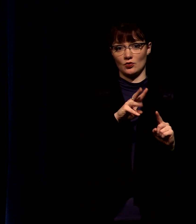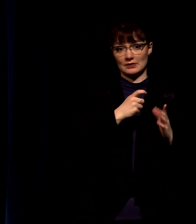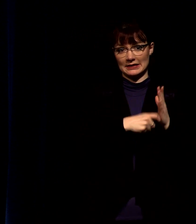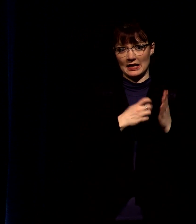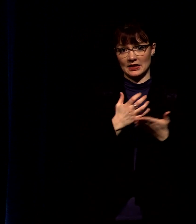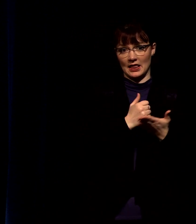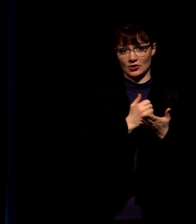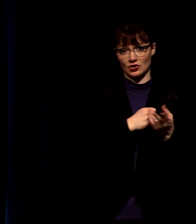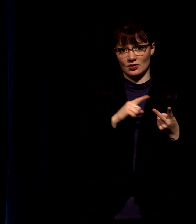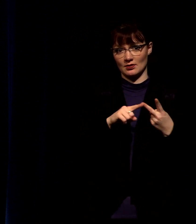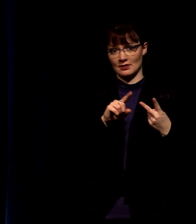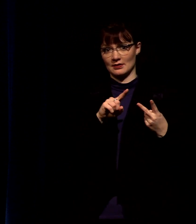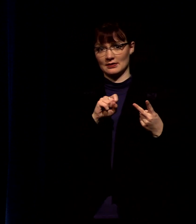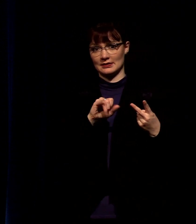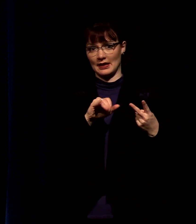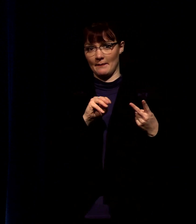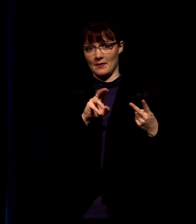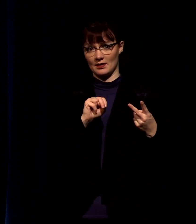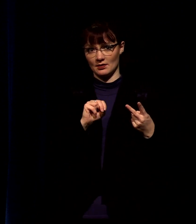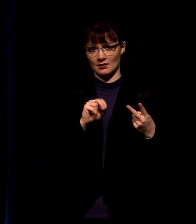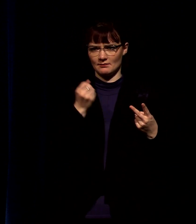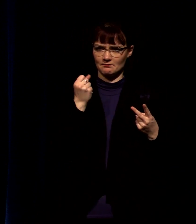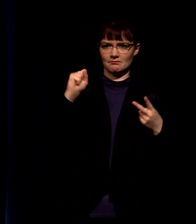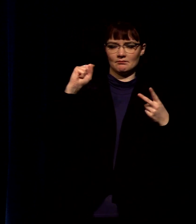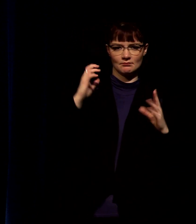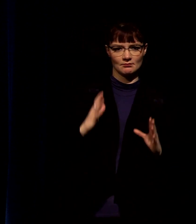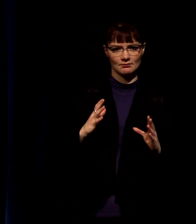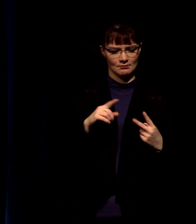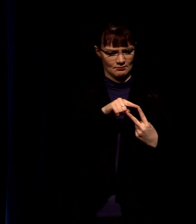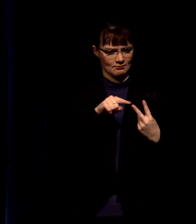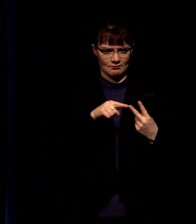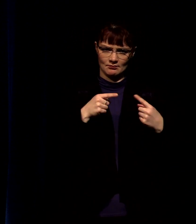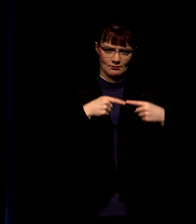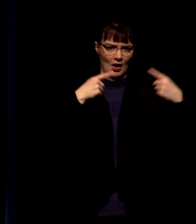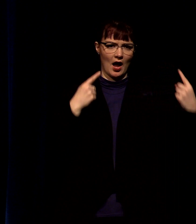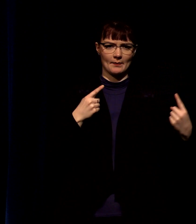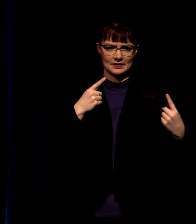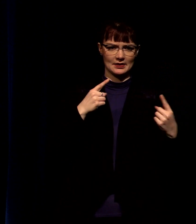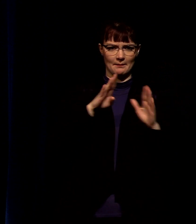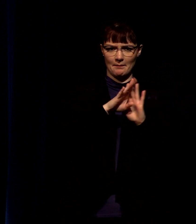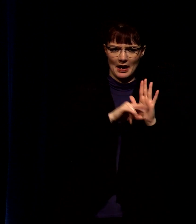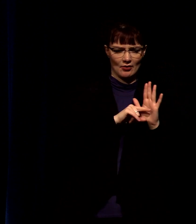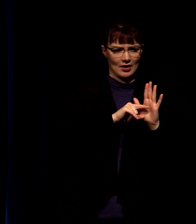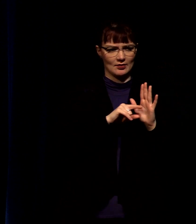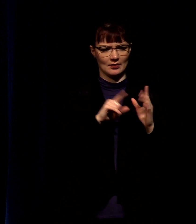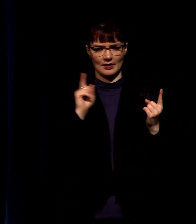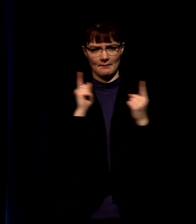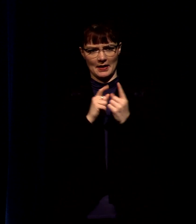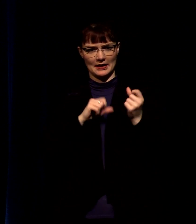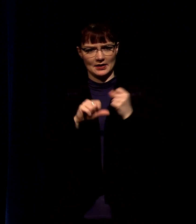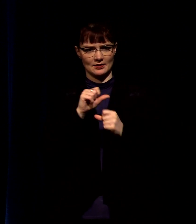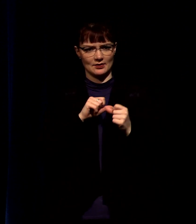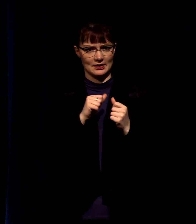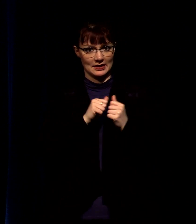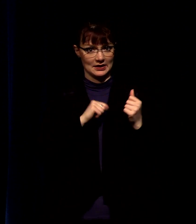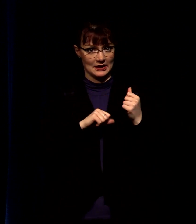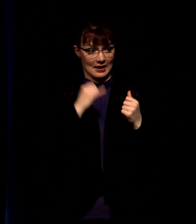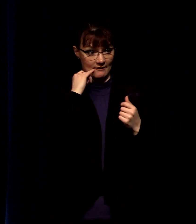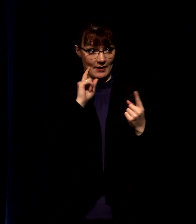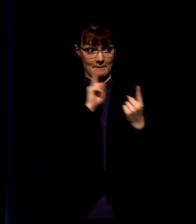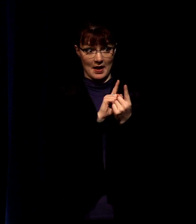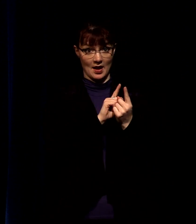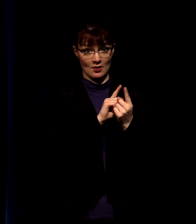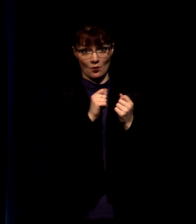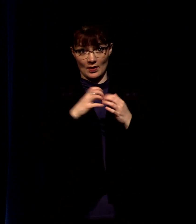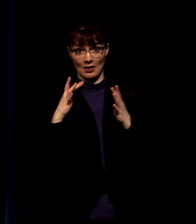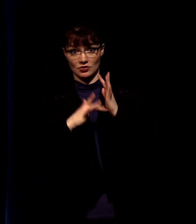simon the zealot these two disciples of jesus who grew up in very different ways who honestly have met each other without jesus would rumble on the streets